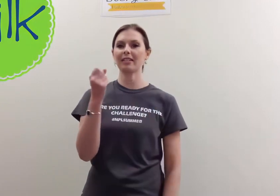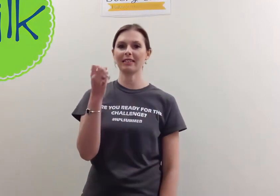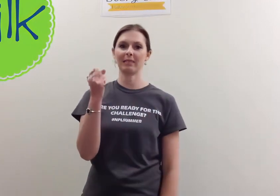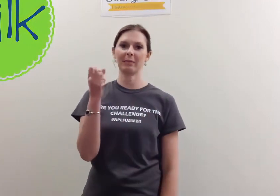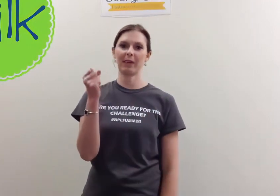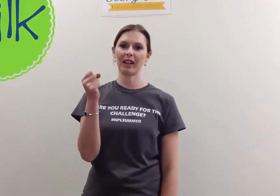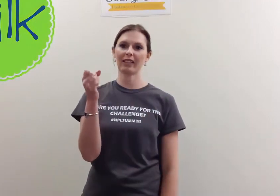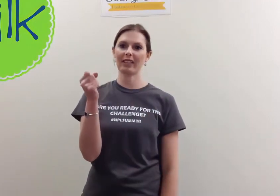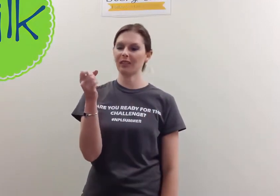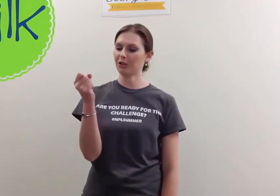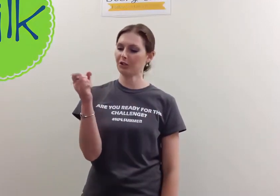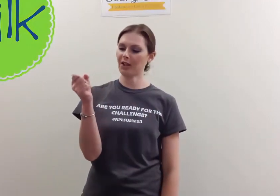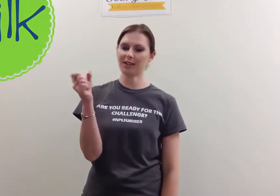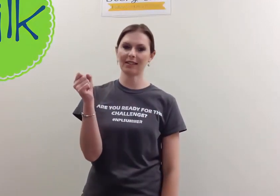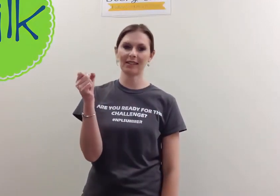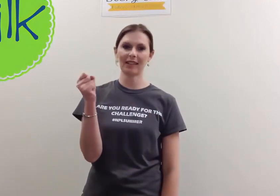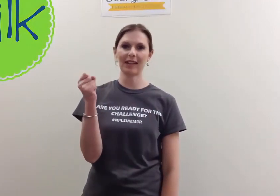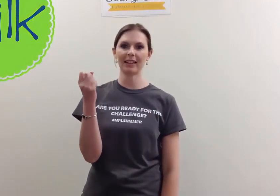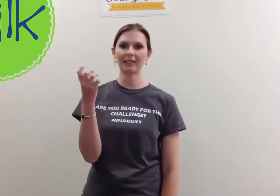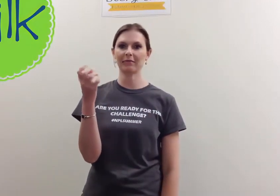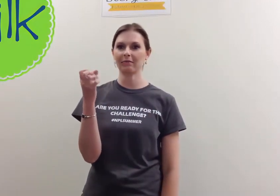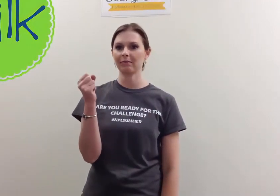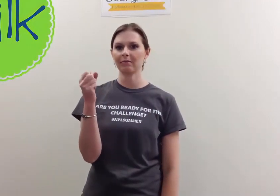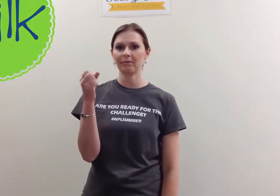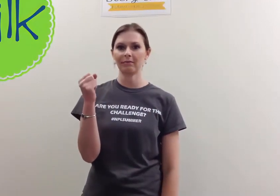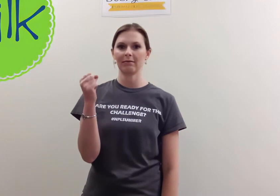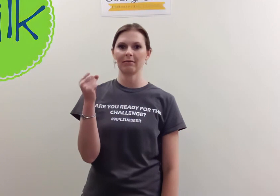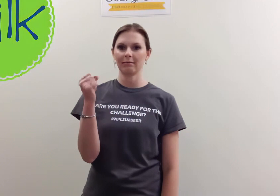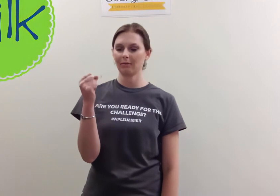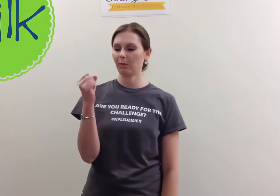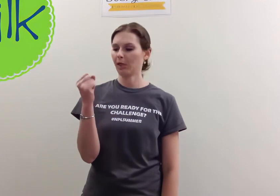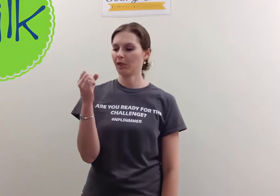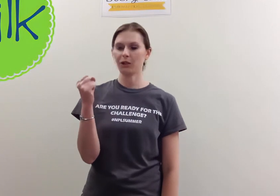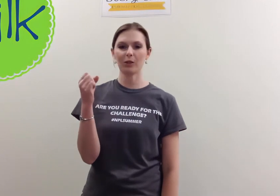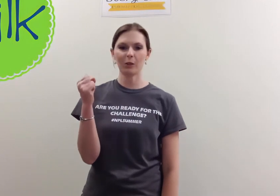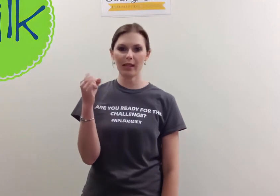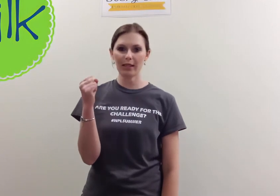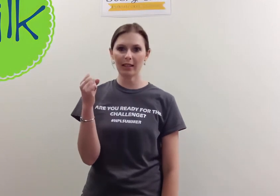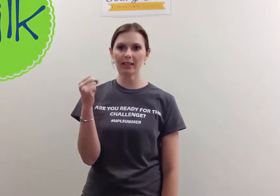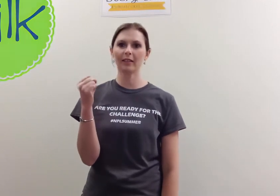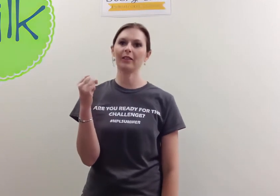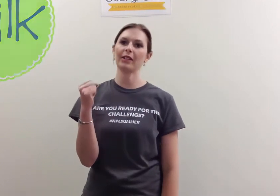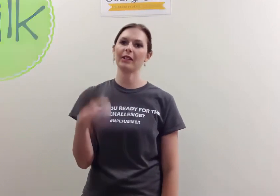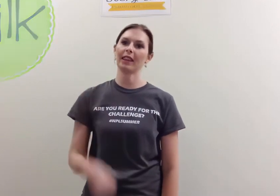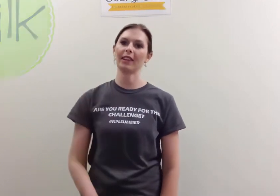but it's just kind of where you're squeezing your fist together.